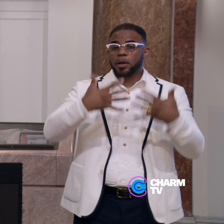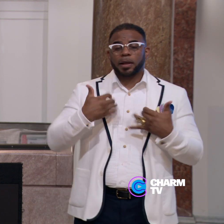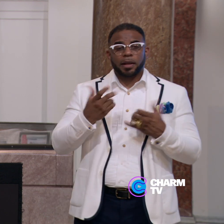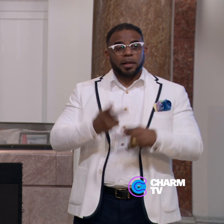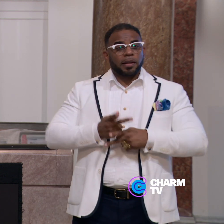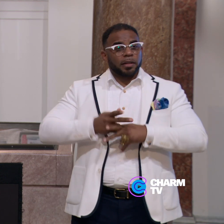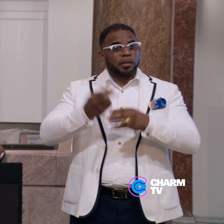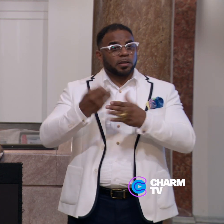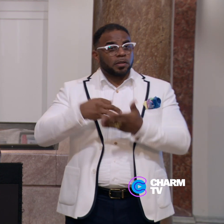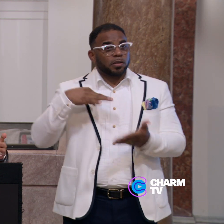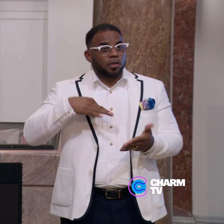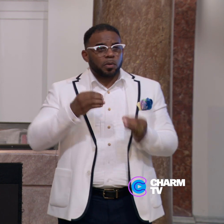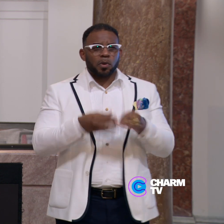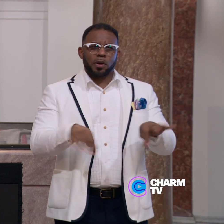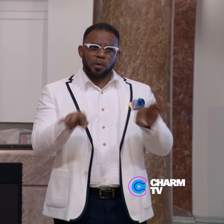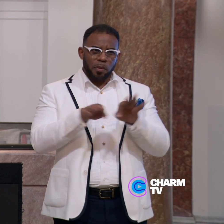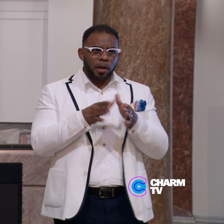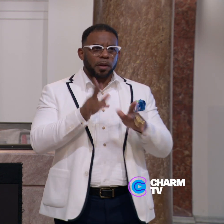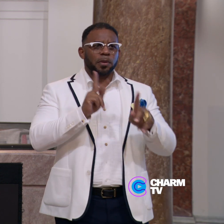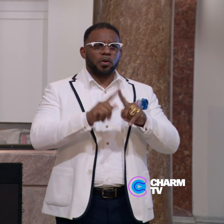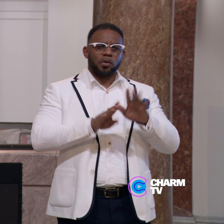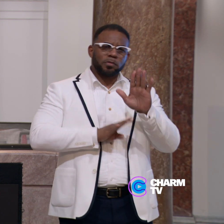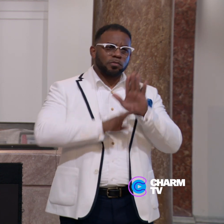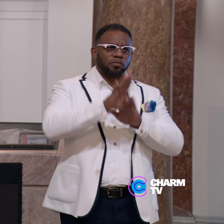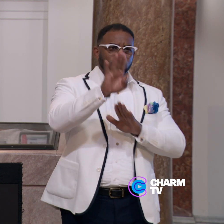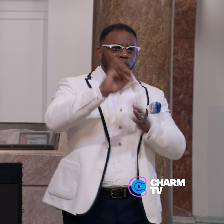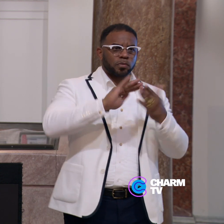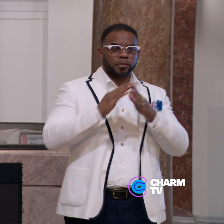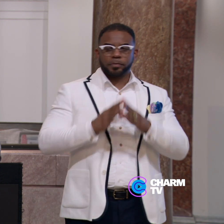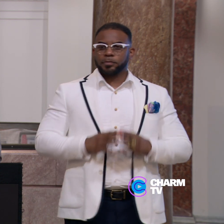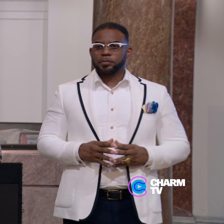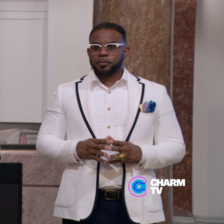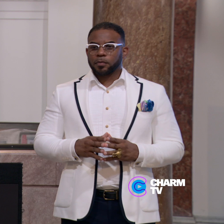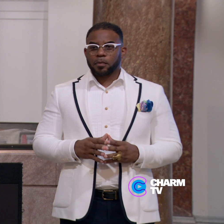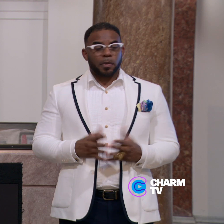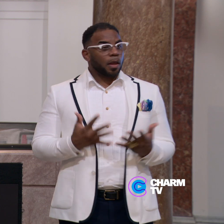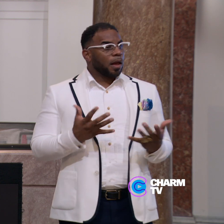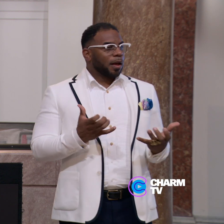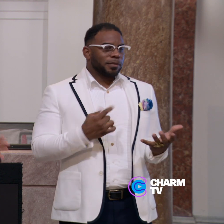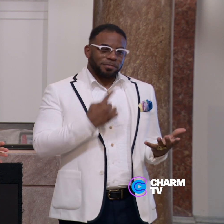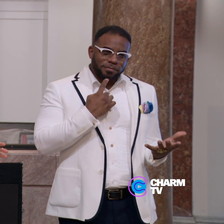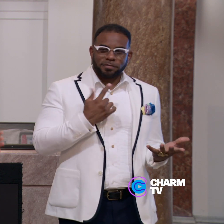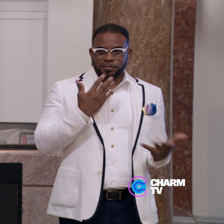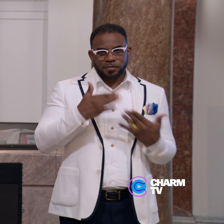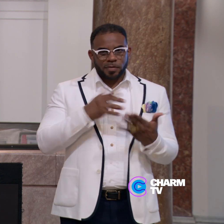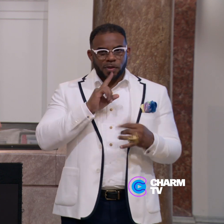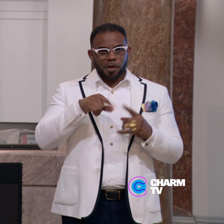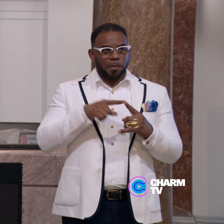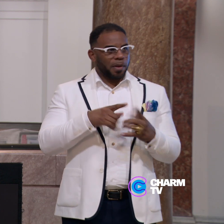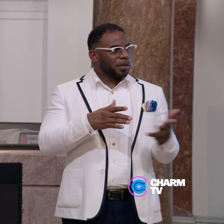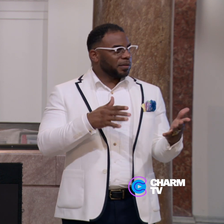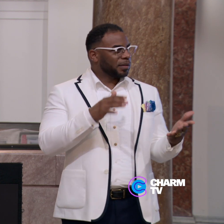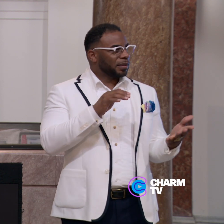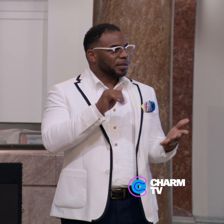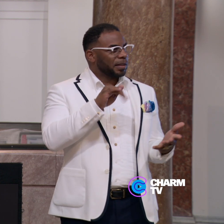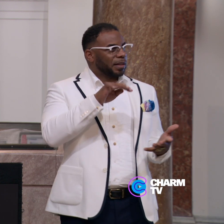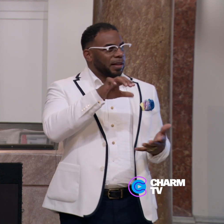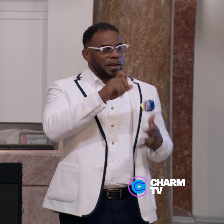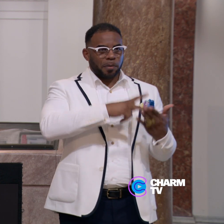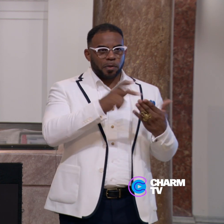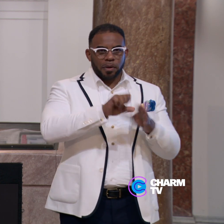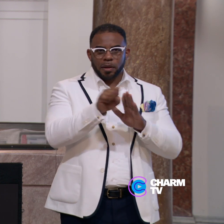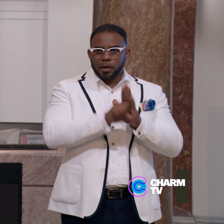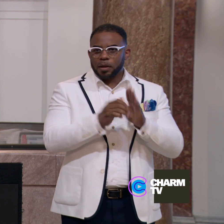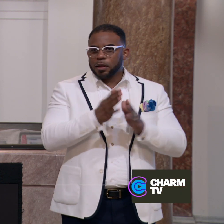health care utilization, but more important allows people to thrive in the community. And I would be remiss even though we're talking about the ACES program and